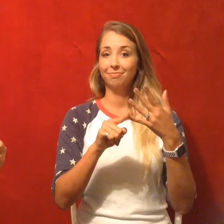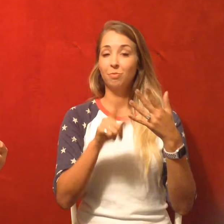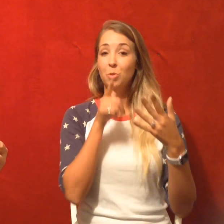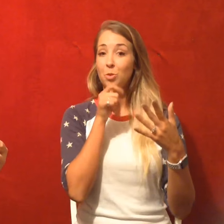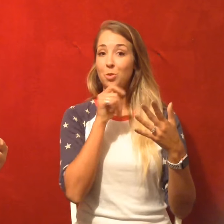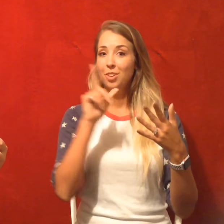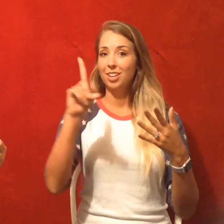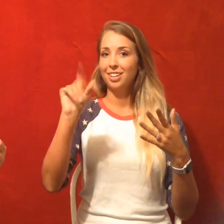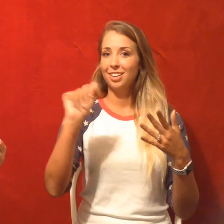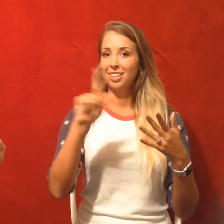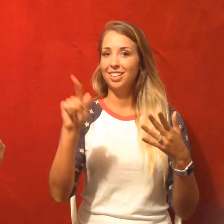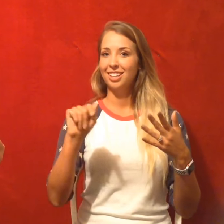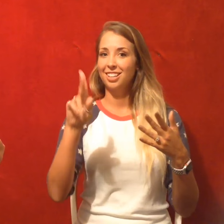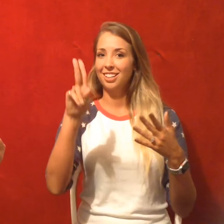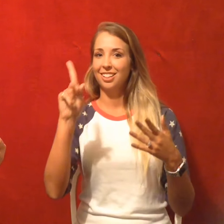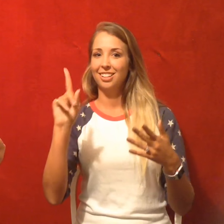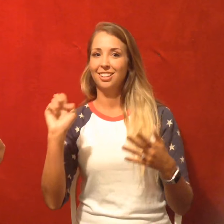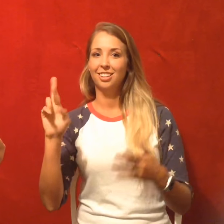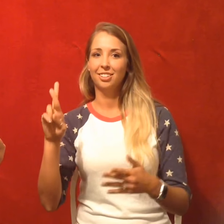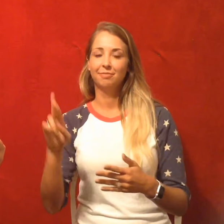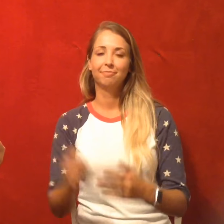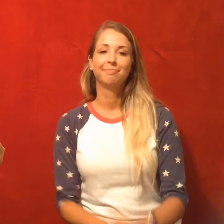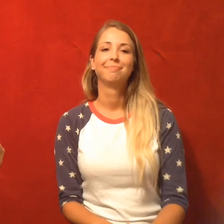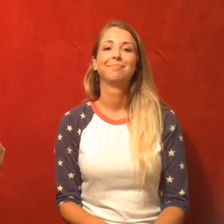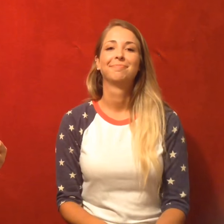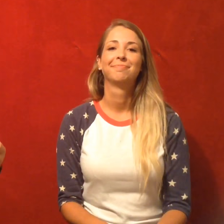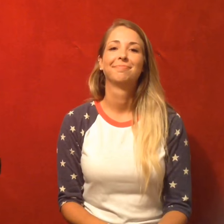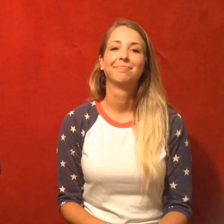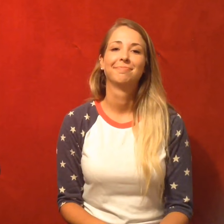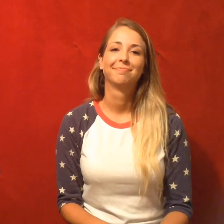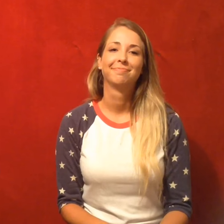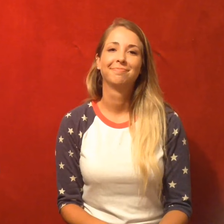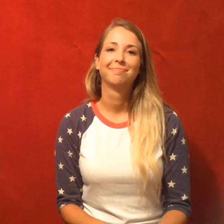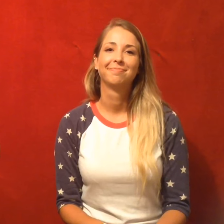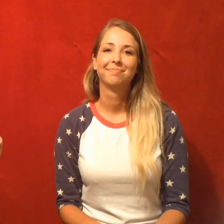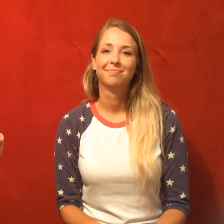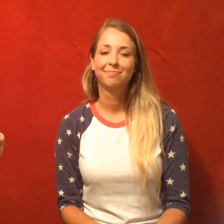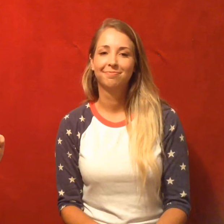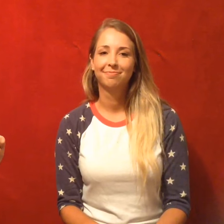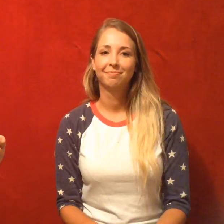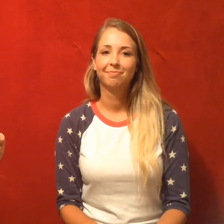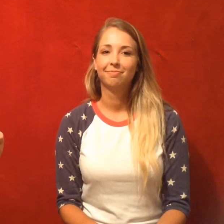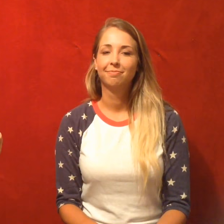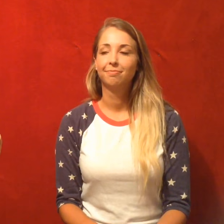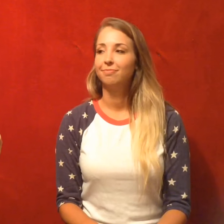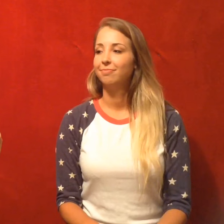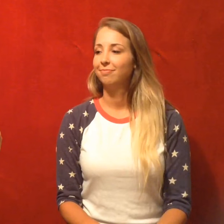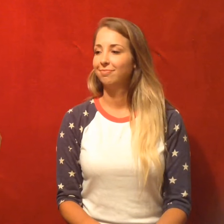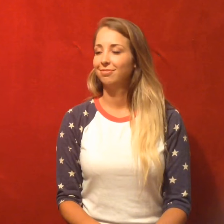I know you're going to see her in future movies to come because there's no reason not to. So Dazzler.